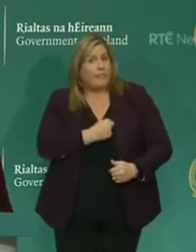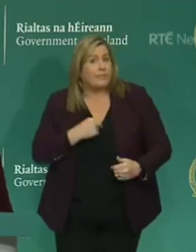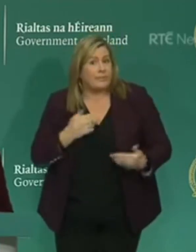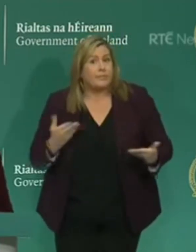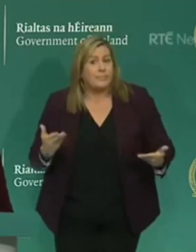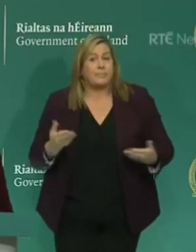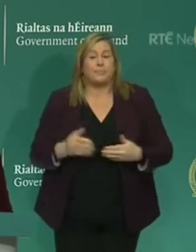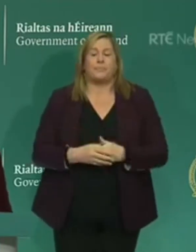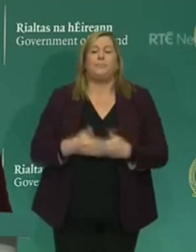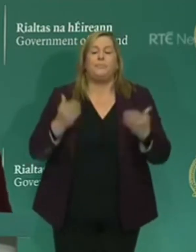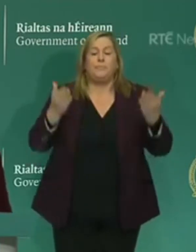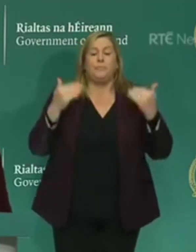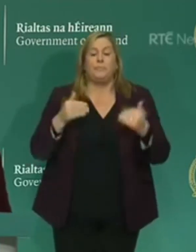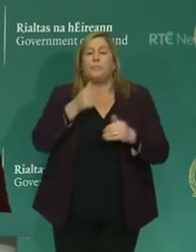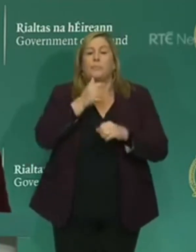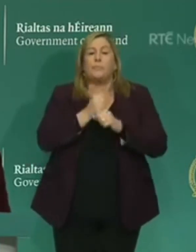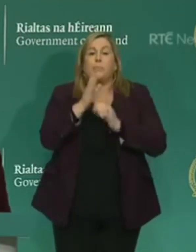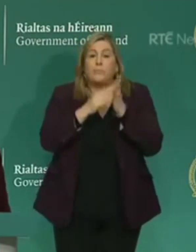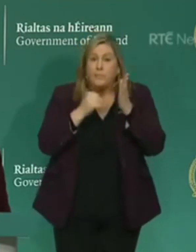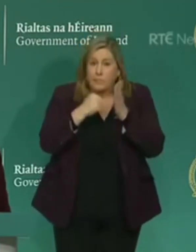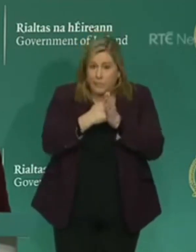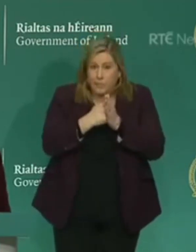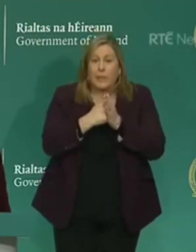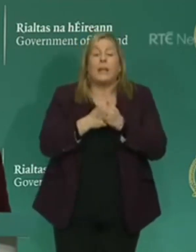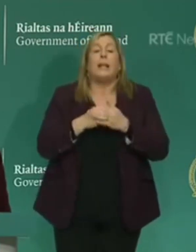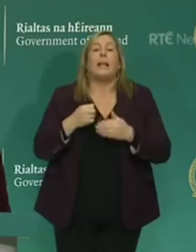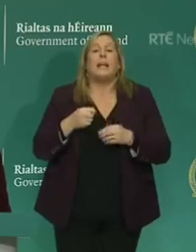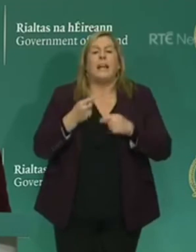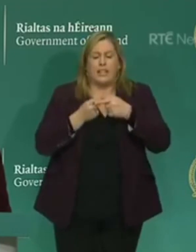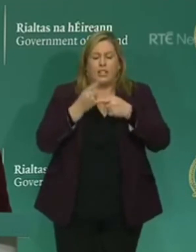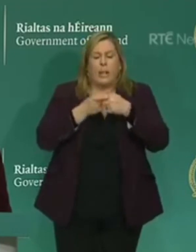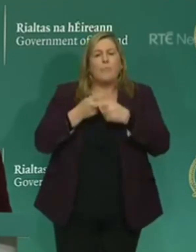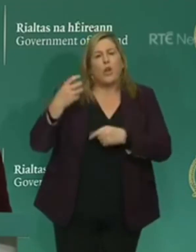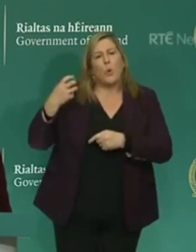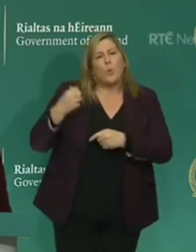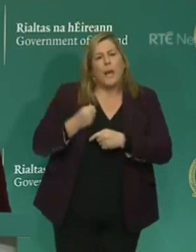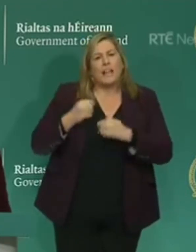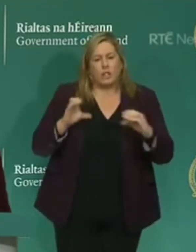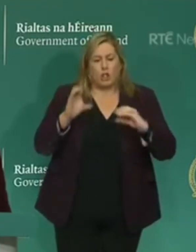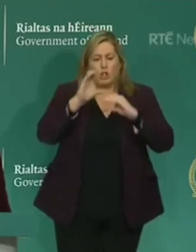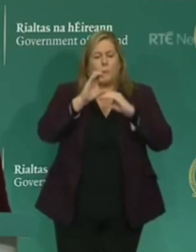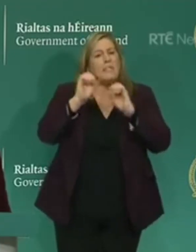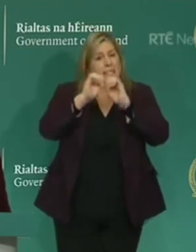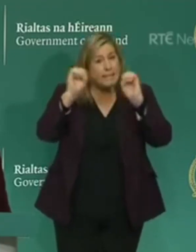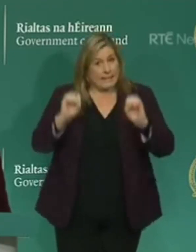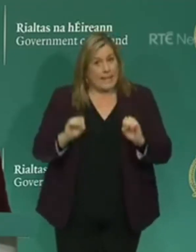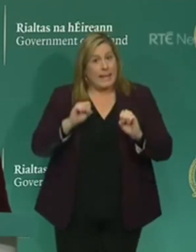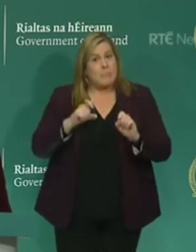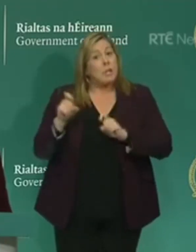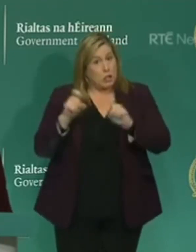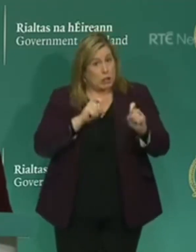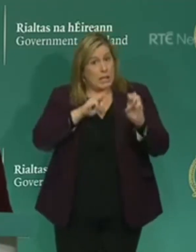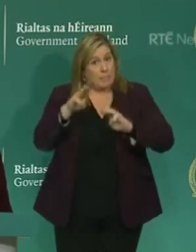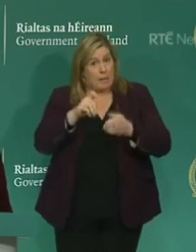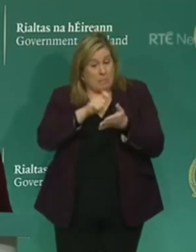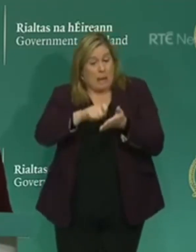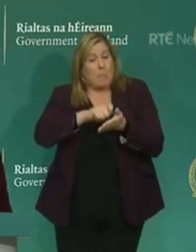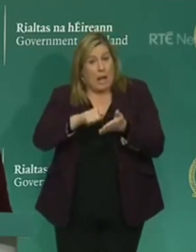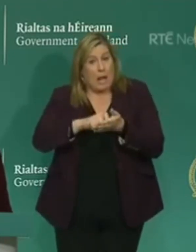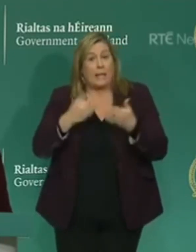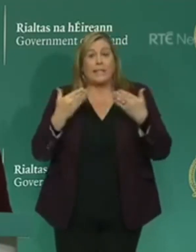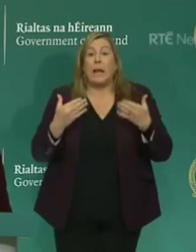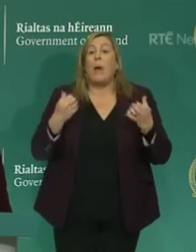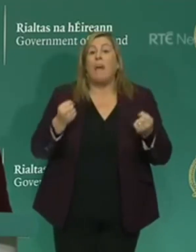So on business, the take-up of the temporary wage subsidy scheme introduced by government is continuing to grow. We now have